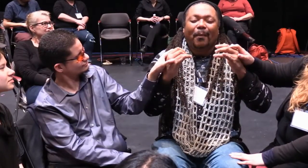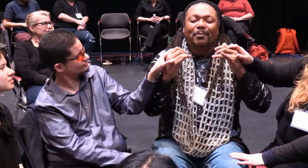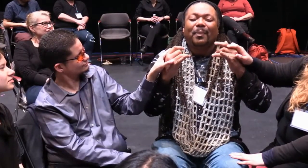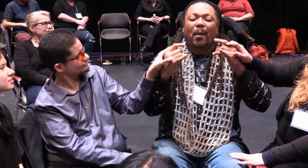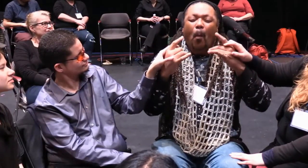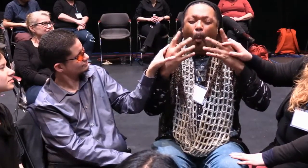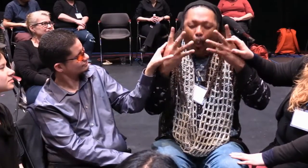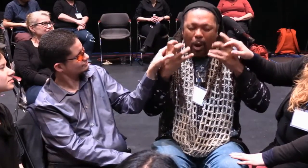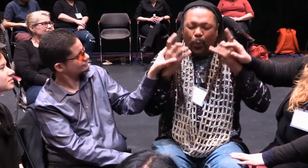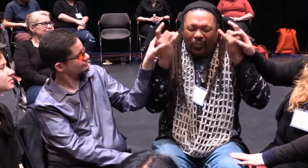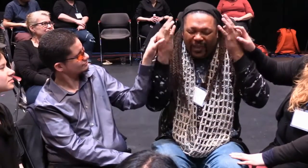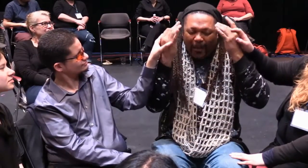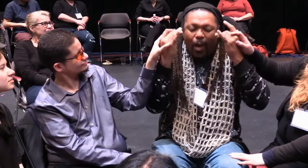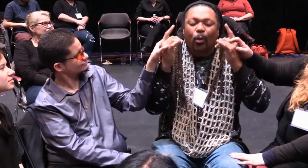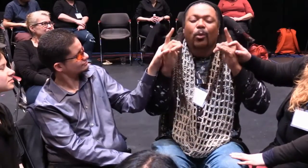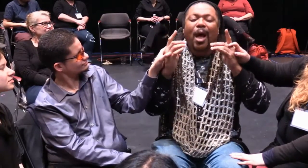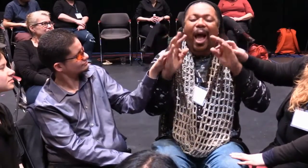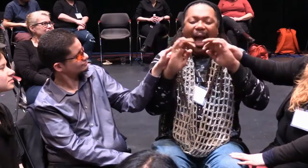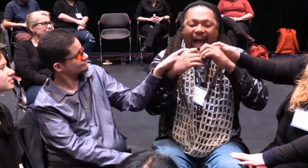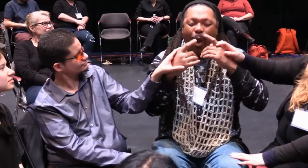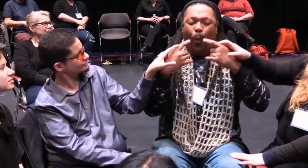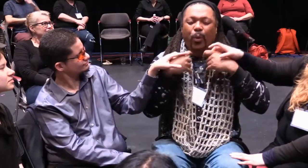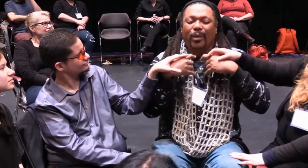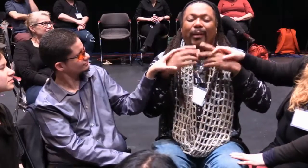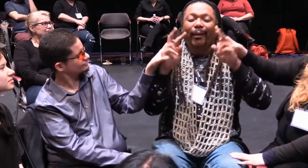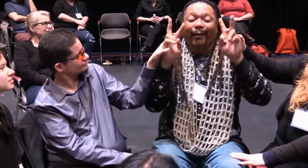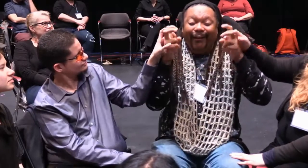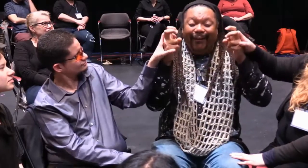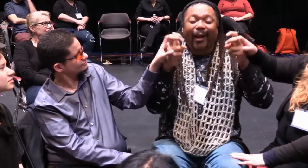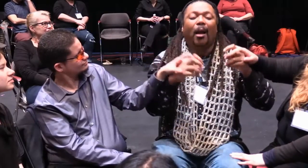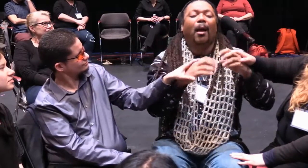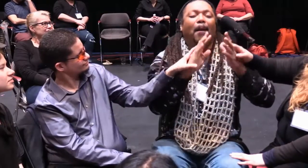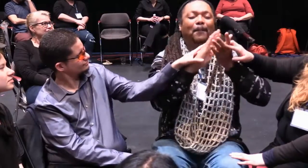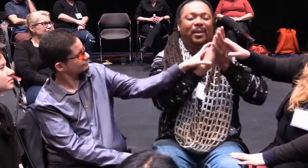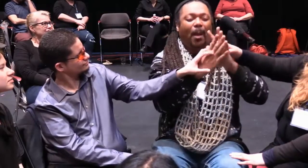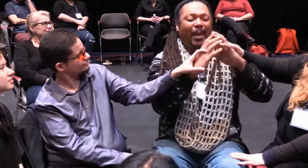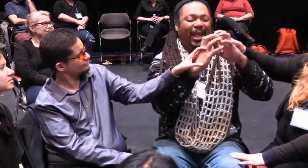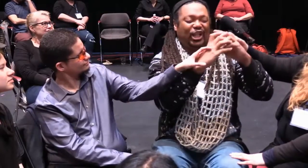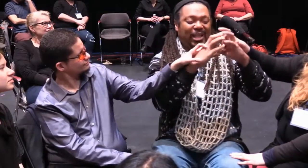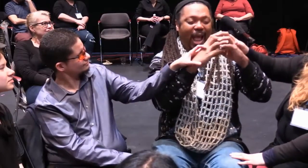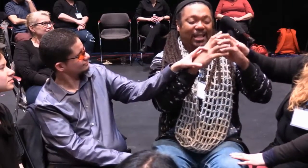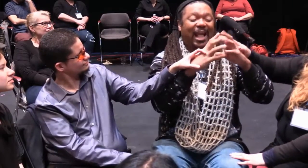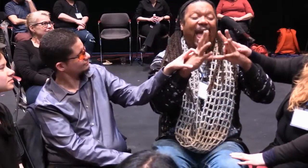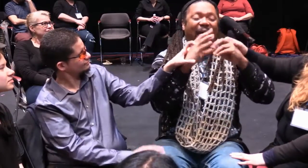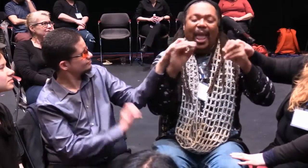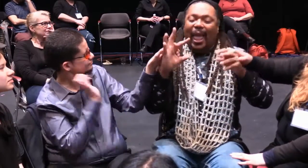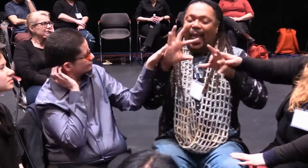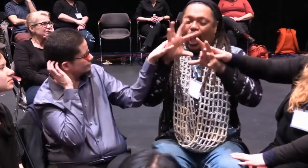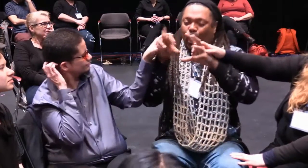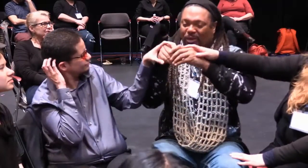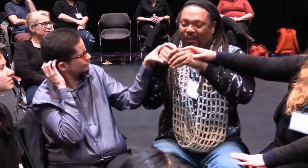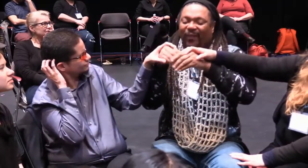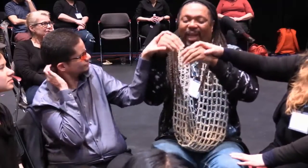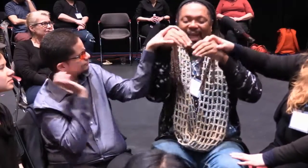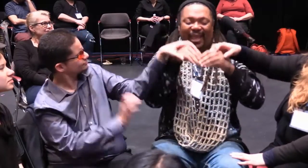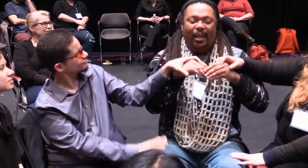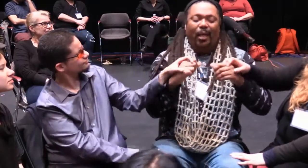And in that definition, there's no purity to it. It's not a default definition. It also